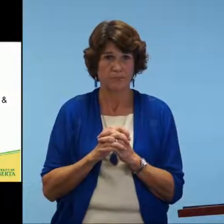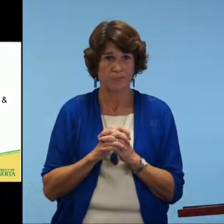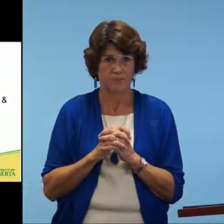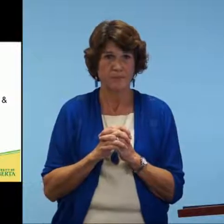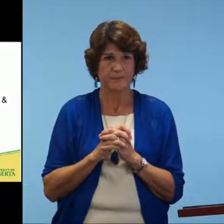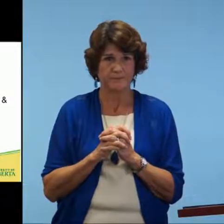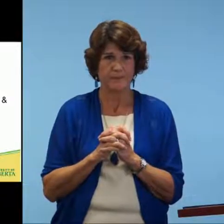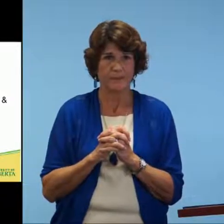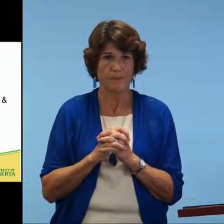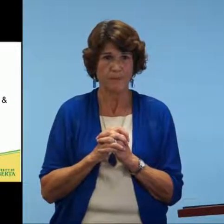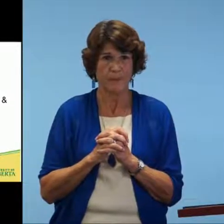a game, or a book?